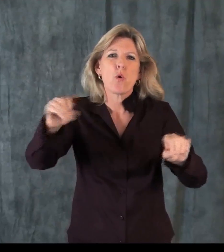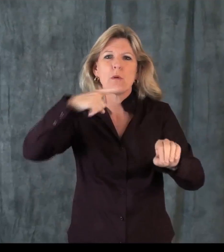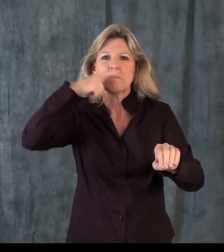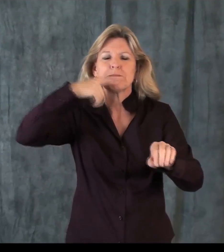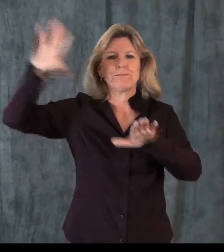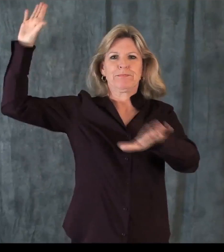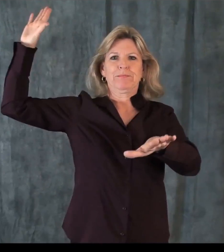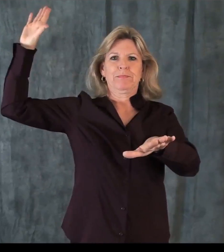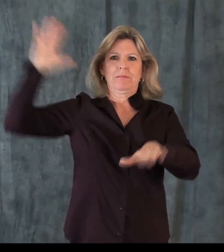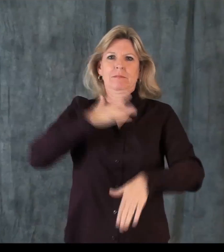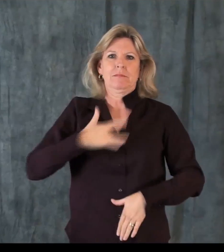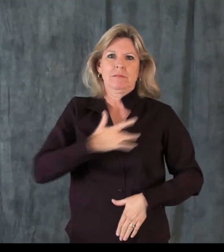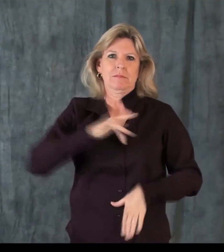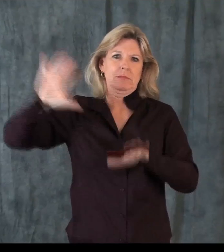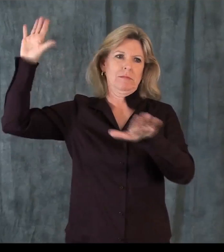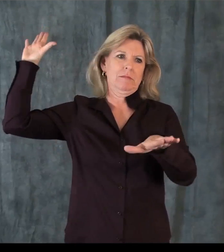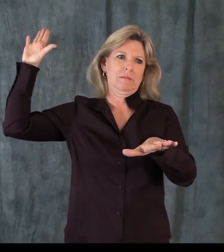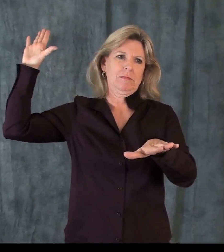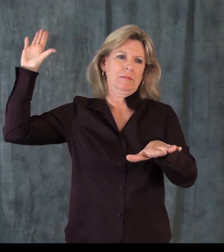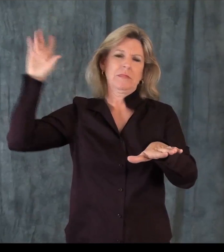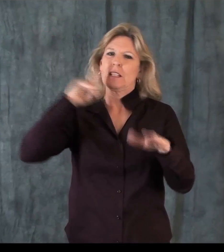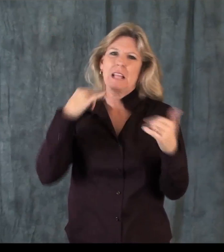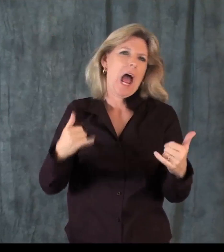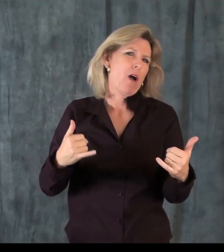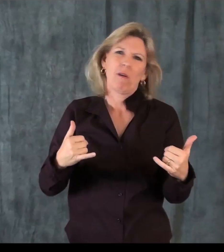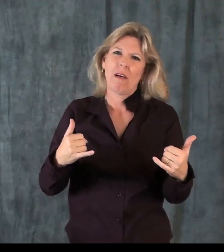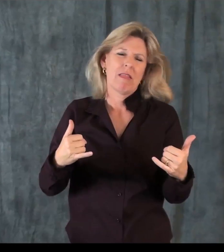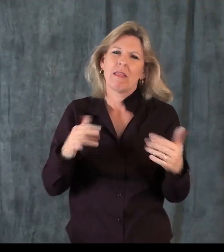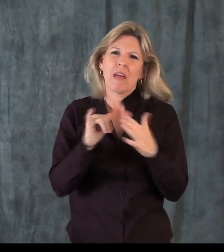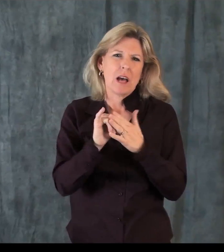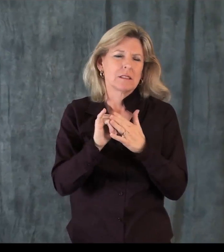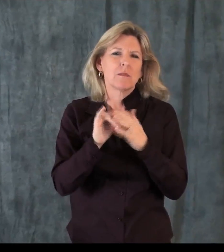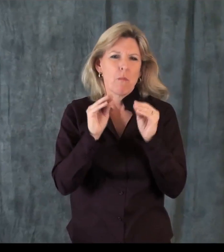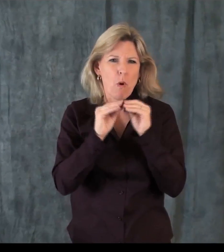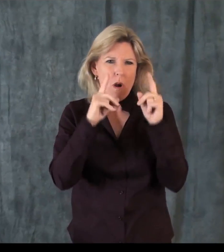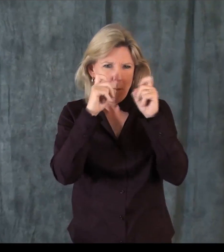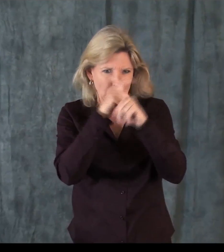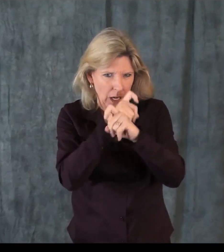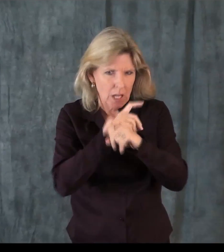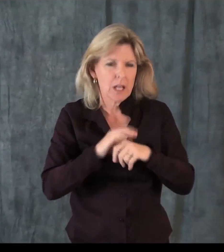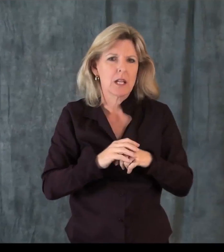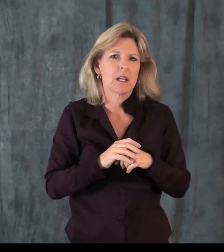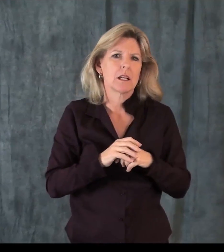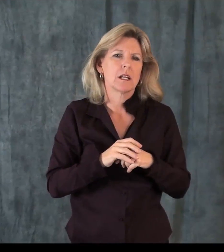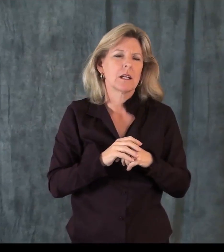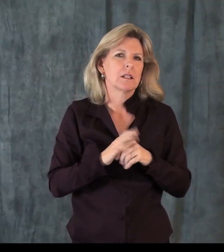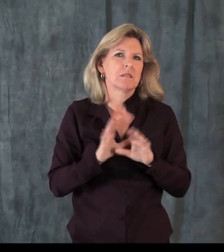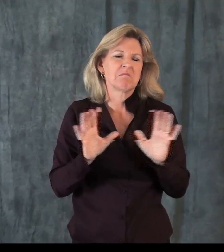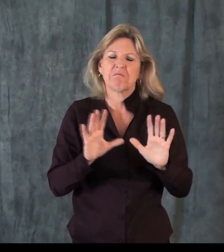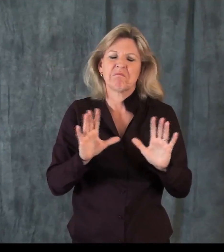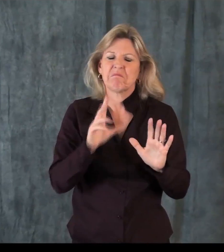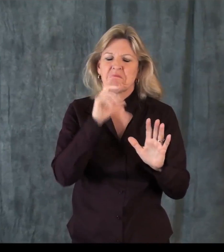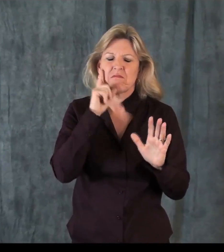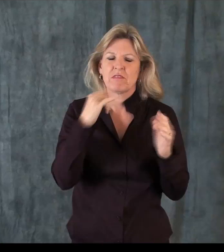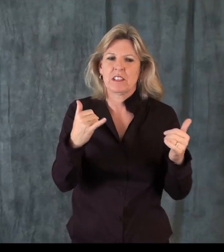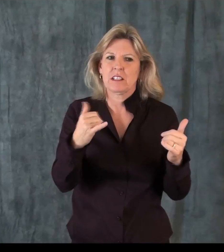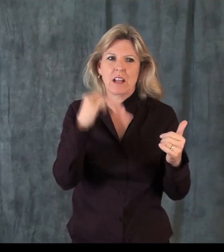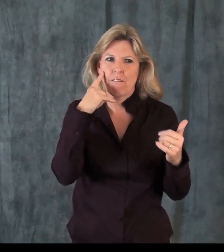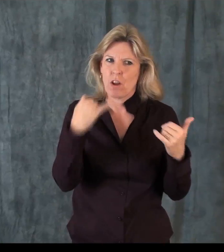this is what we've put in right now, is that there cannot be any testimony being given. And again, we know that testimony can be very complicated